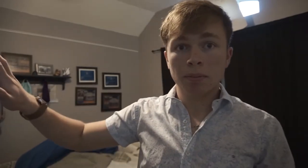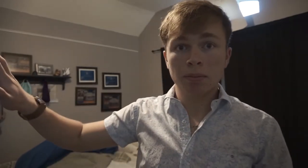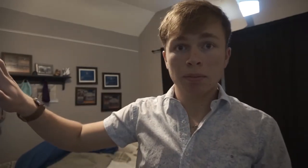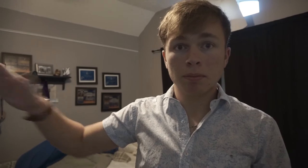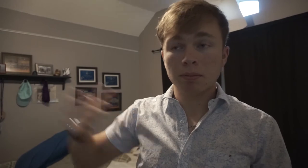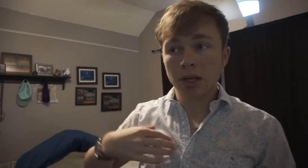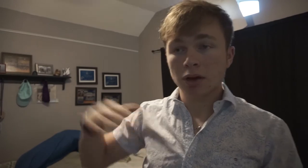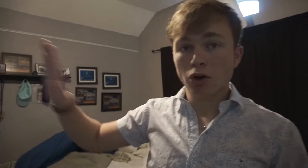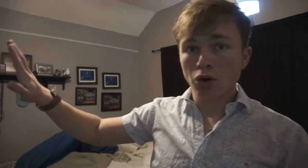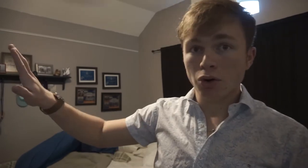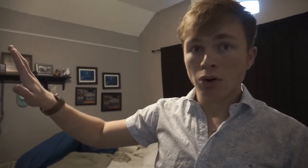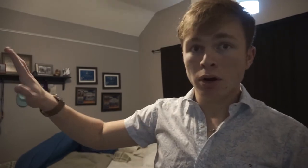Me or her.